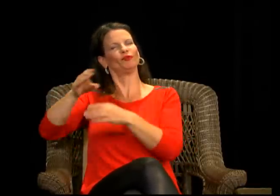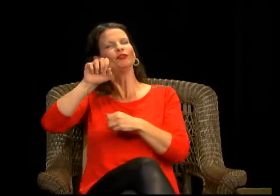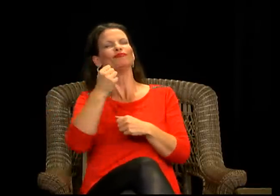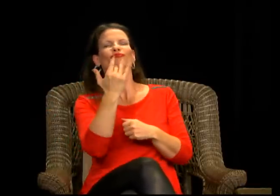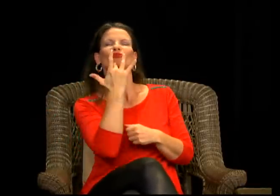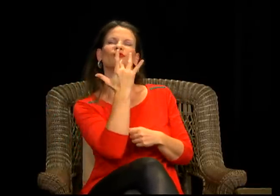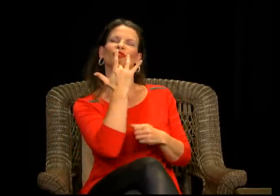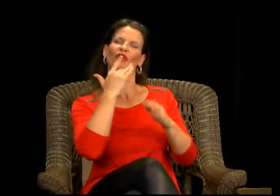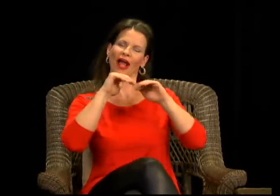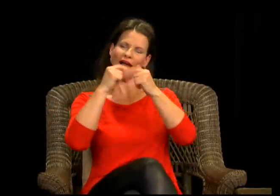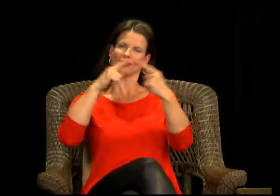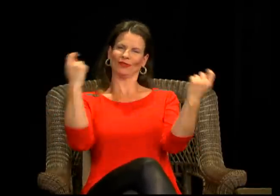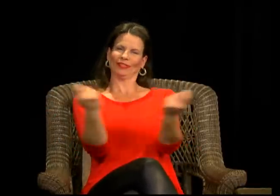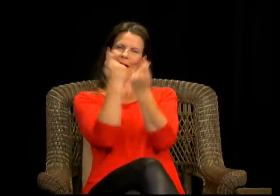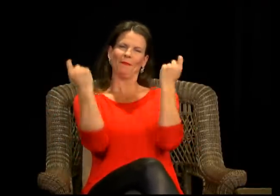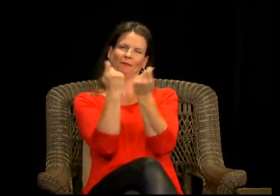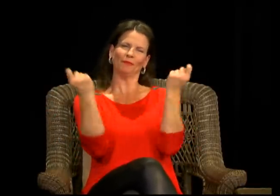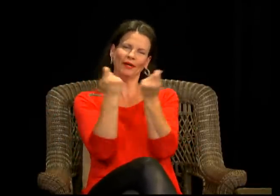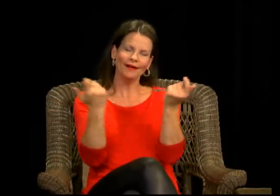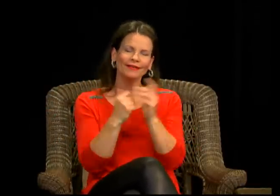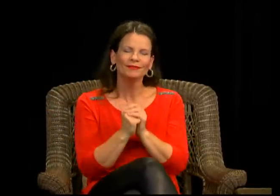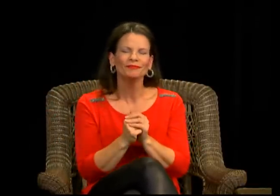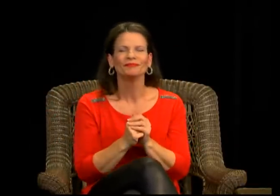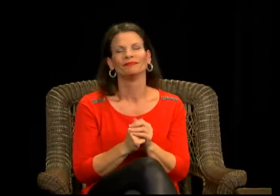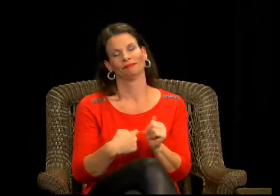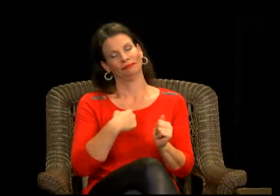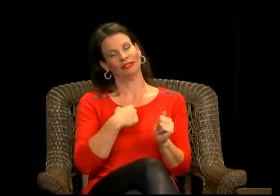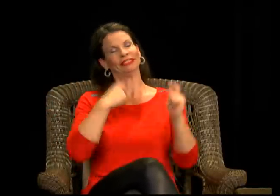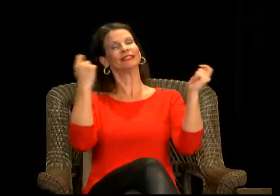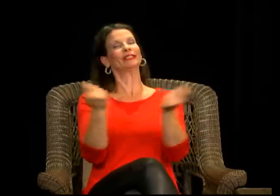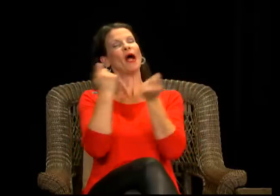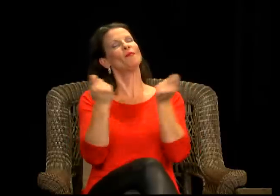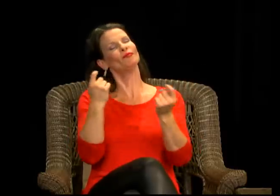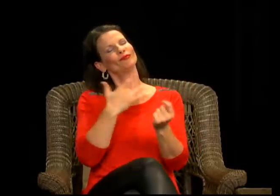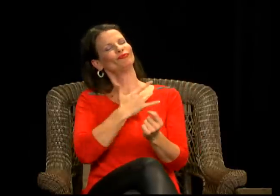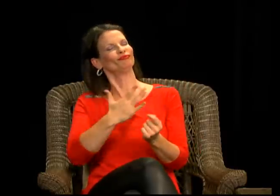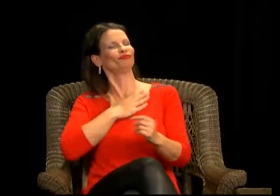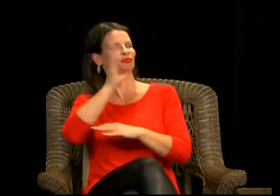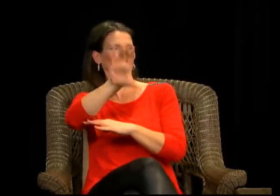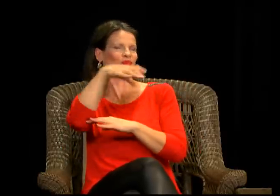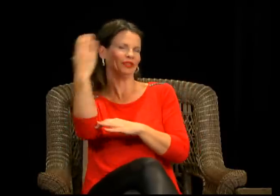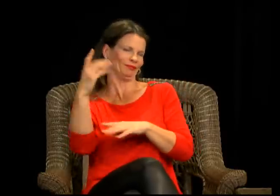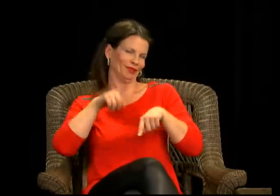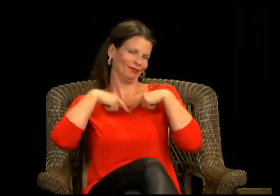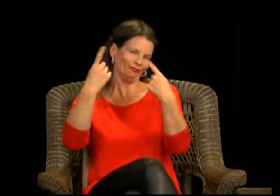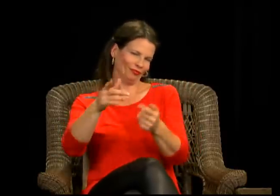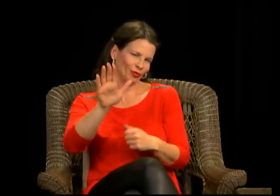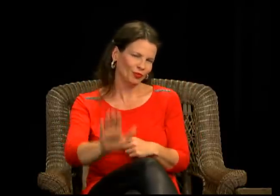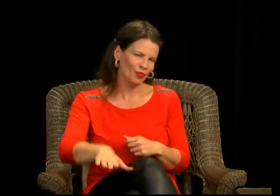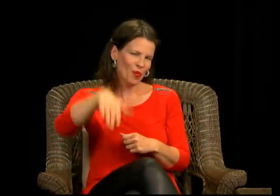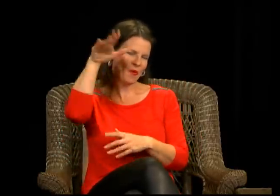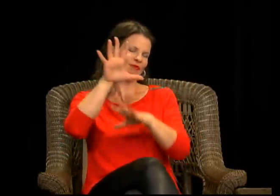you know, your individual preference what you celebrate. So I personally celebrate Christmas, it's been my tradition